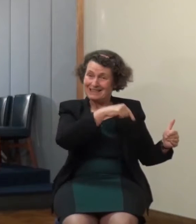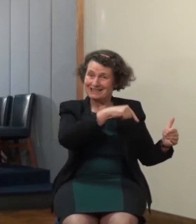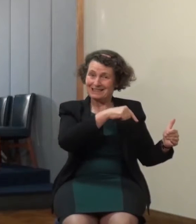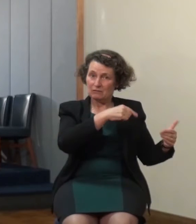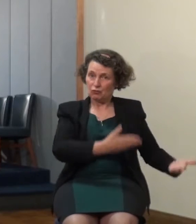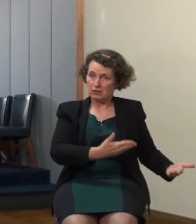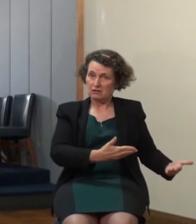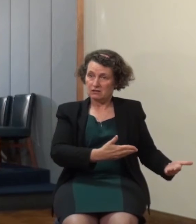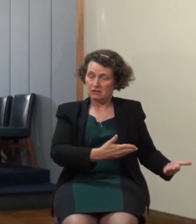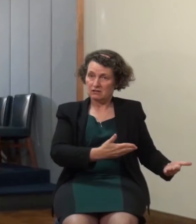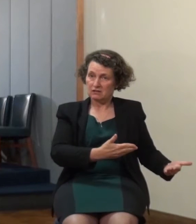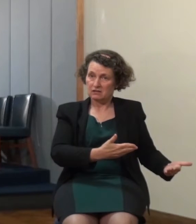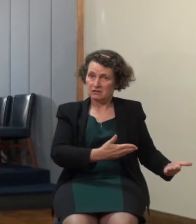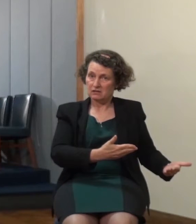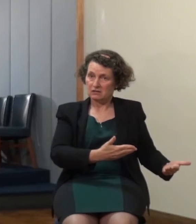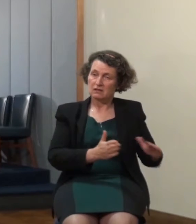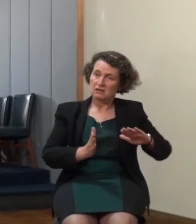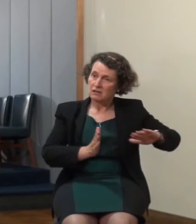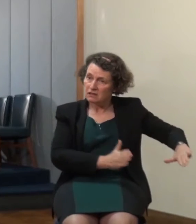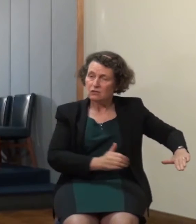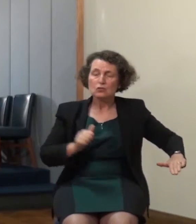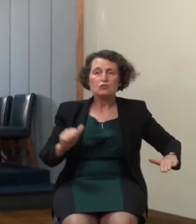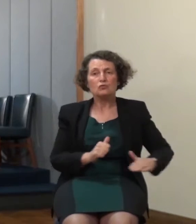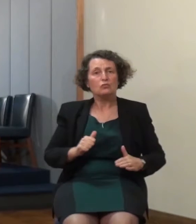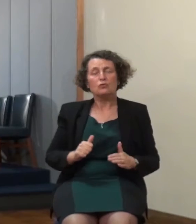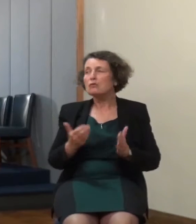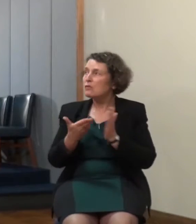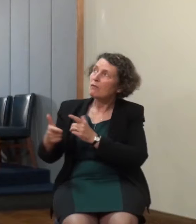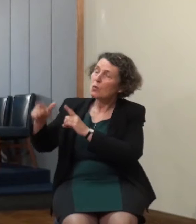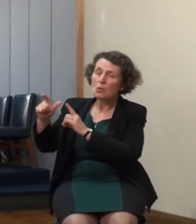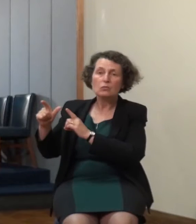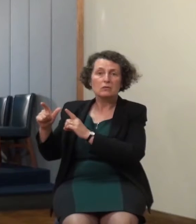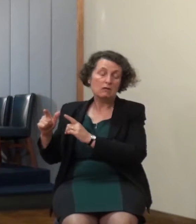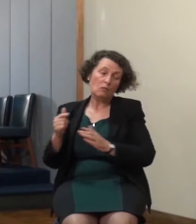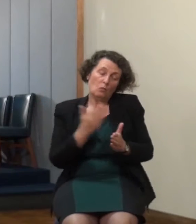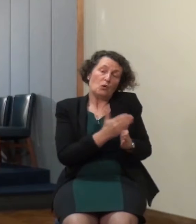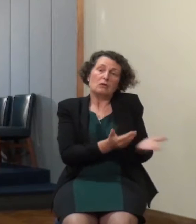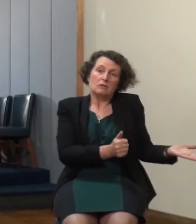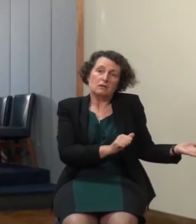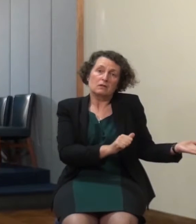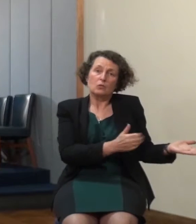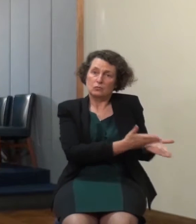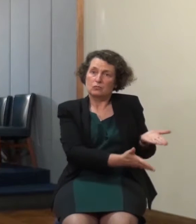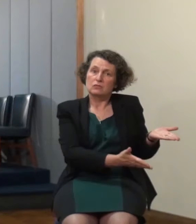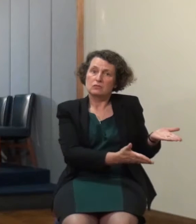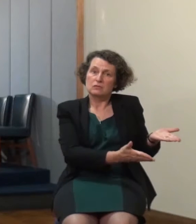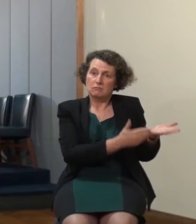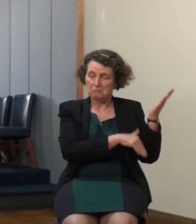to do the best we can in the present but it mustn't mean too much to us it mustn't be our great